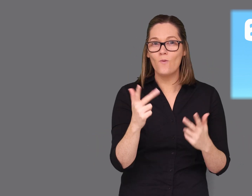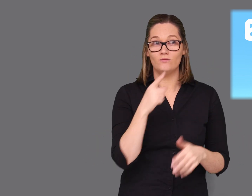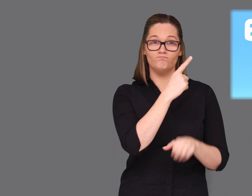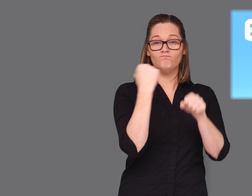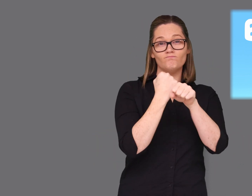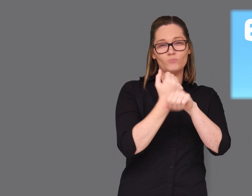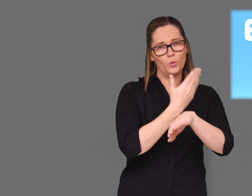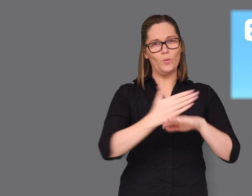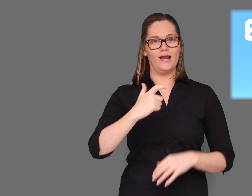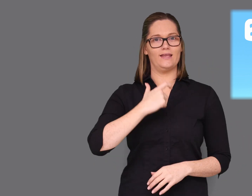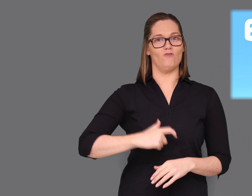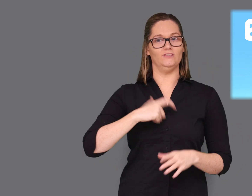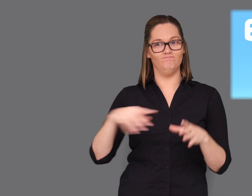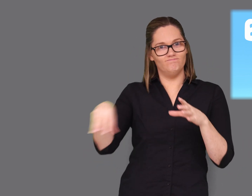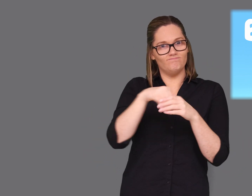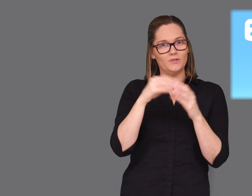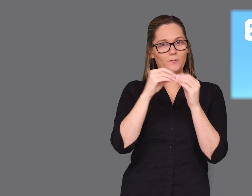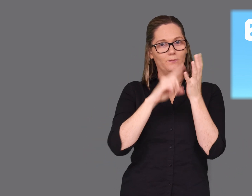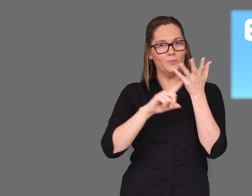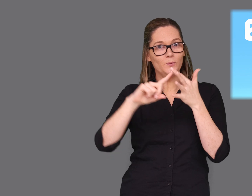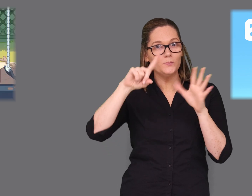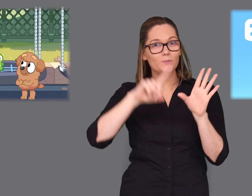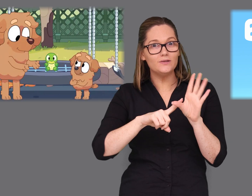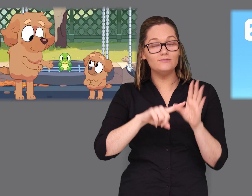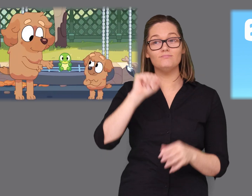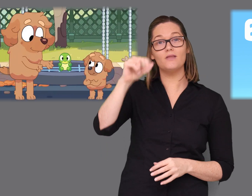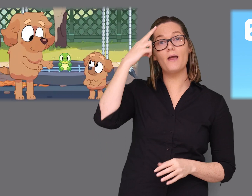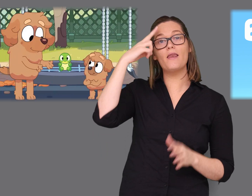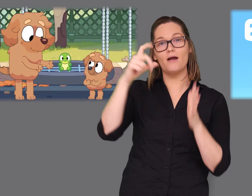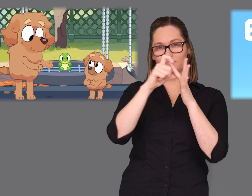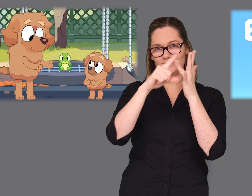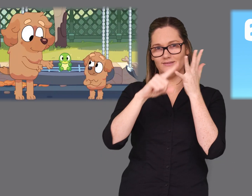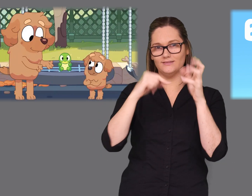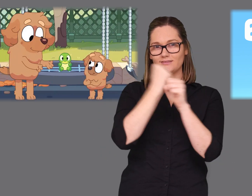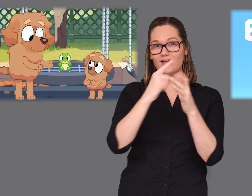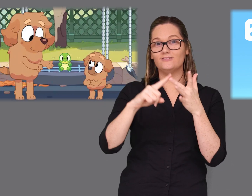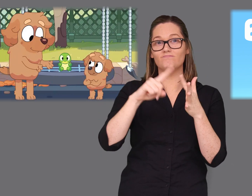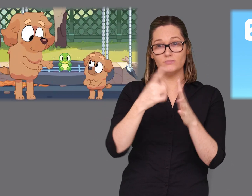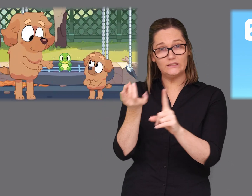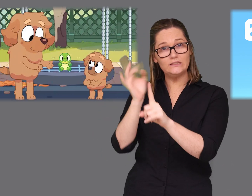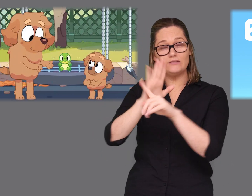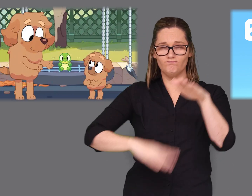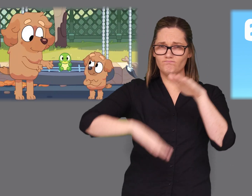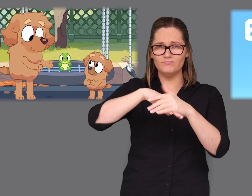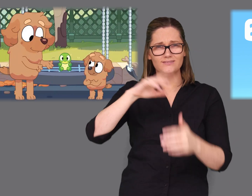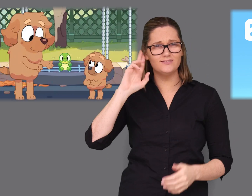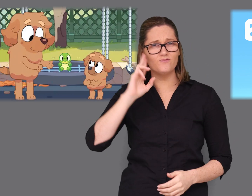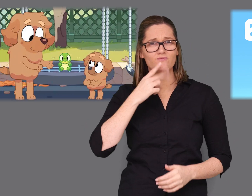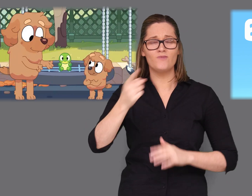Bluey has created a new character named Dougie, who is profoundly deaf and uses